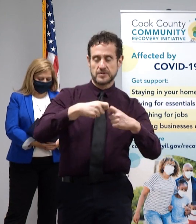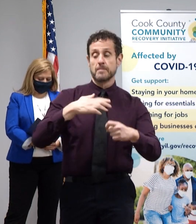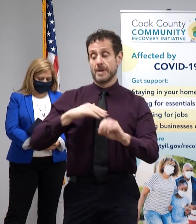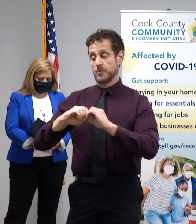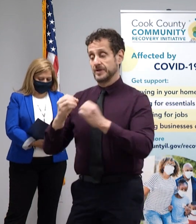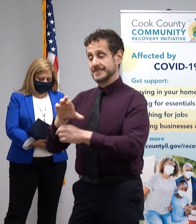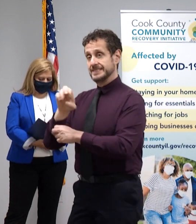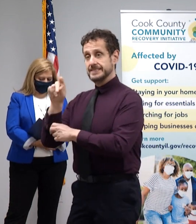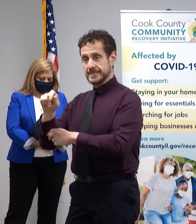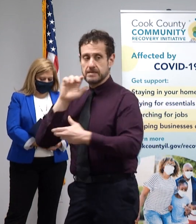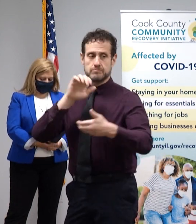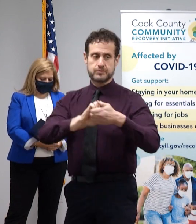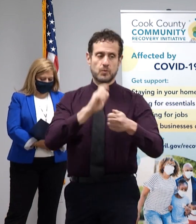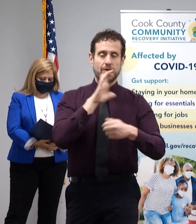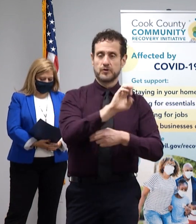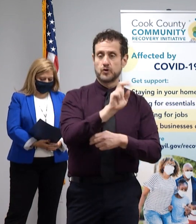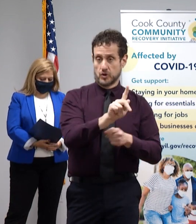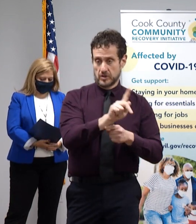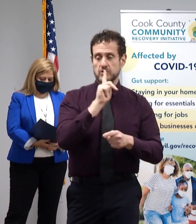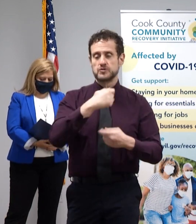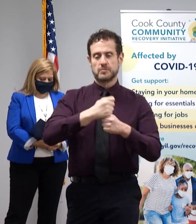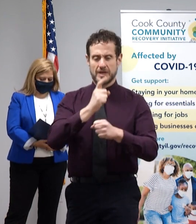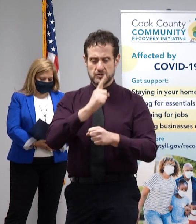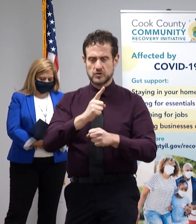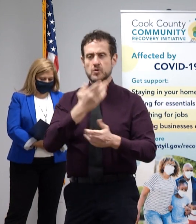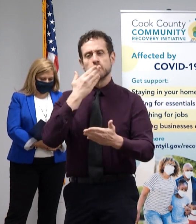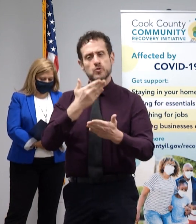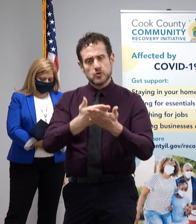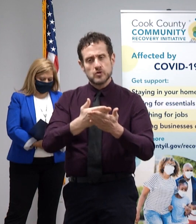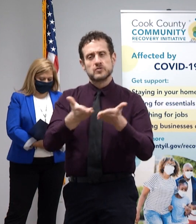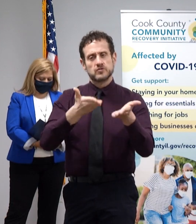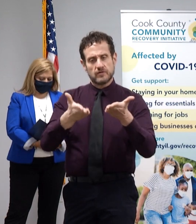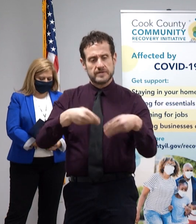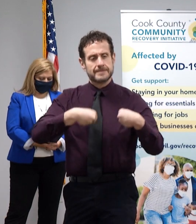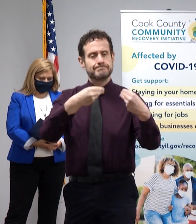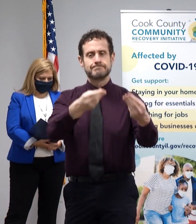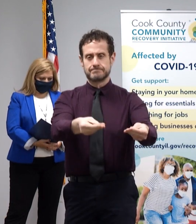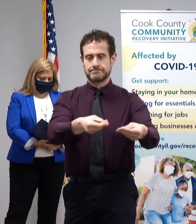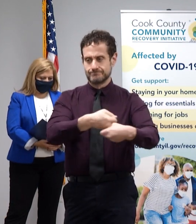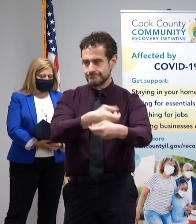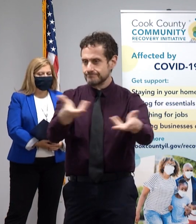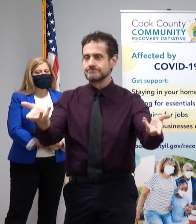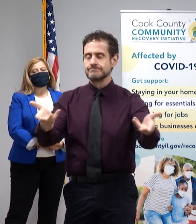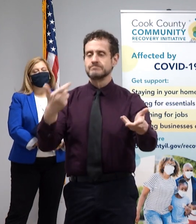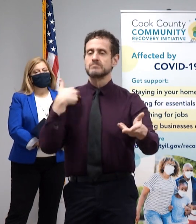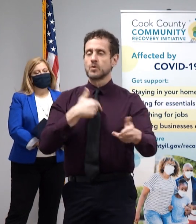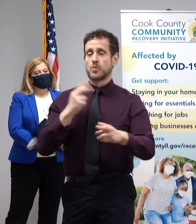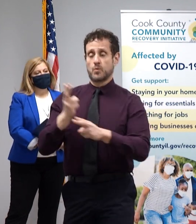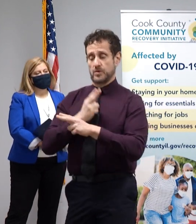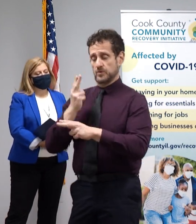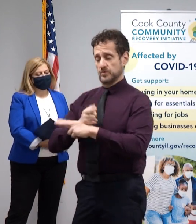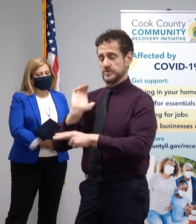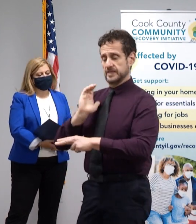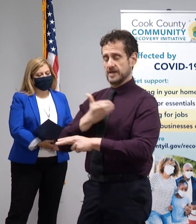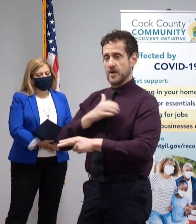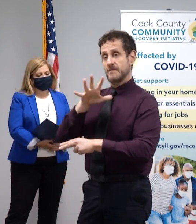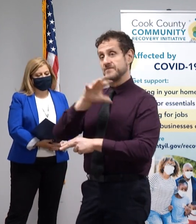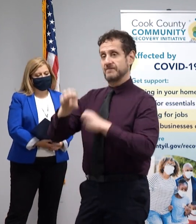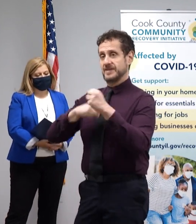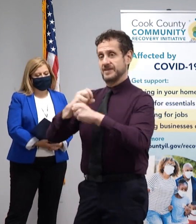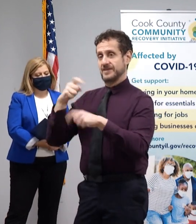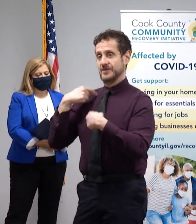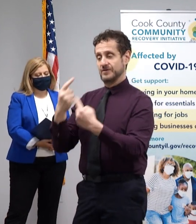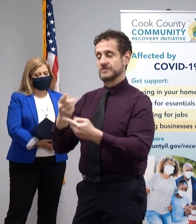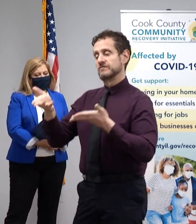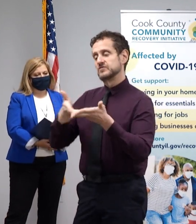with the county to ensure high quality services are delivered to residents. We are leveraging our more than 50 years of